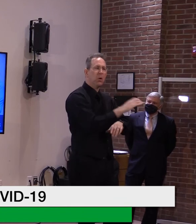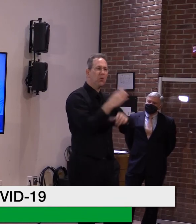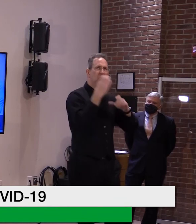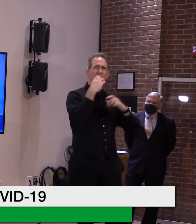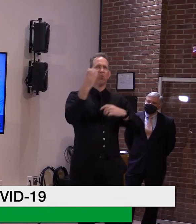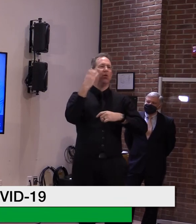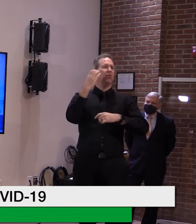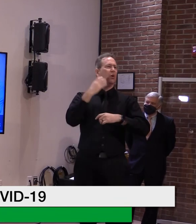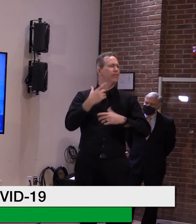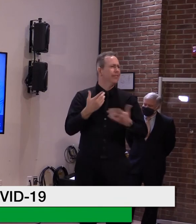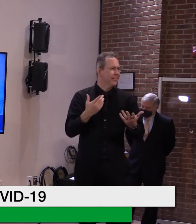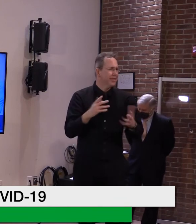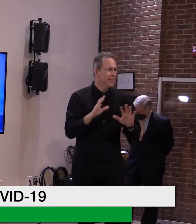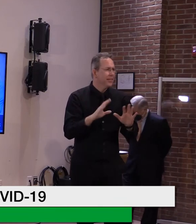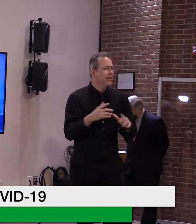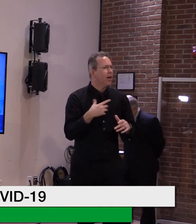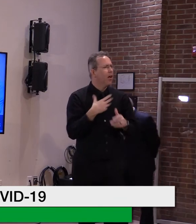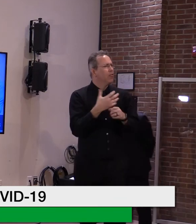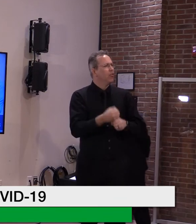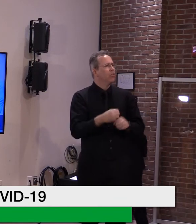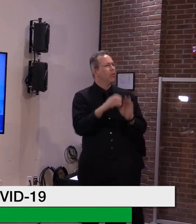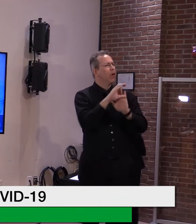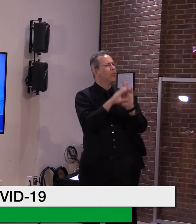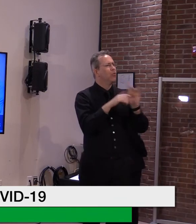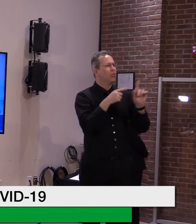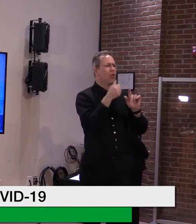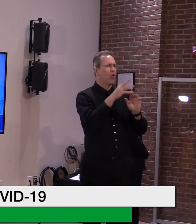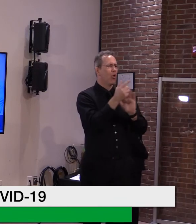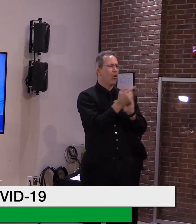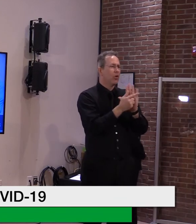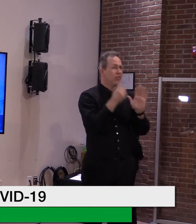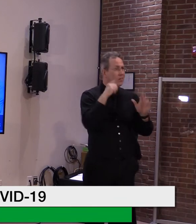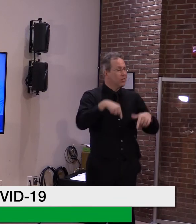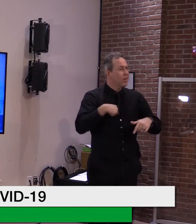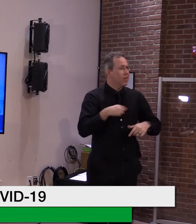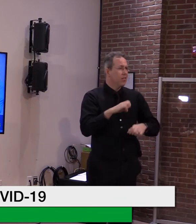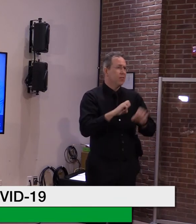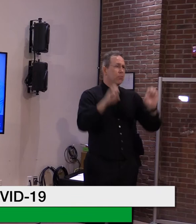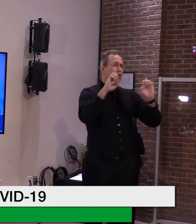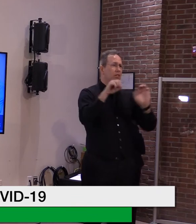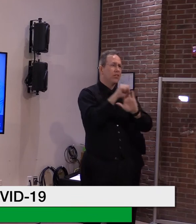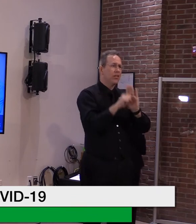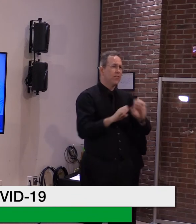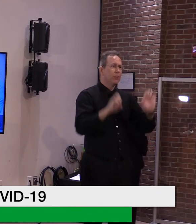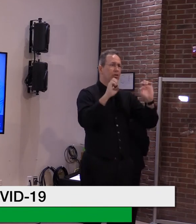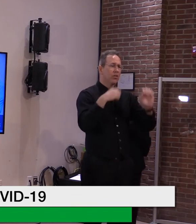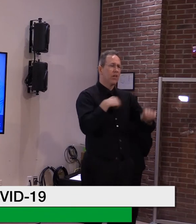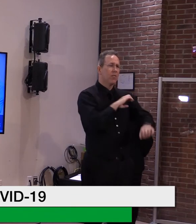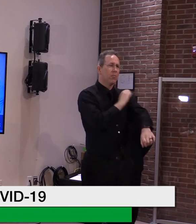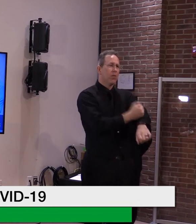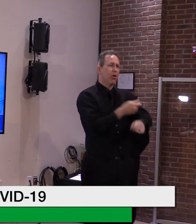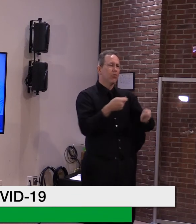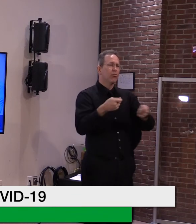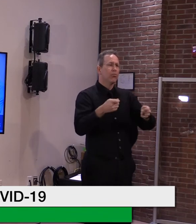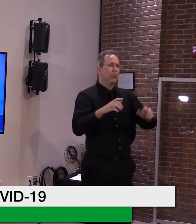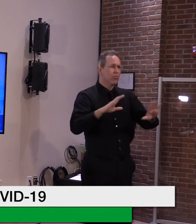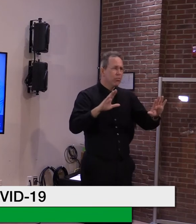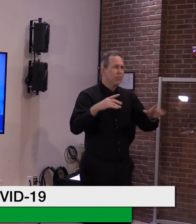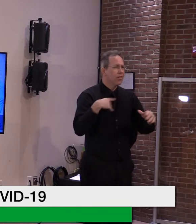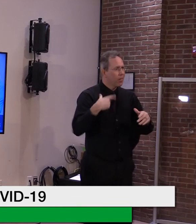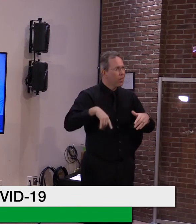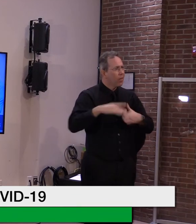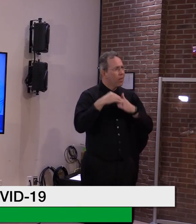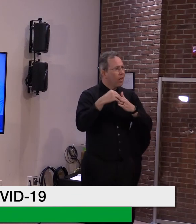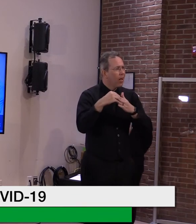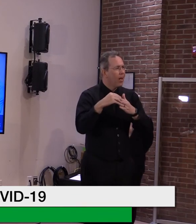during a, uh, state of emergency are broad and, uh, and guidelines that are invoked are, are just like law.